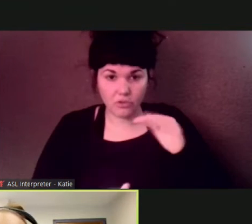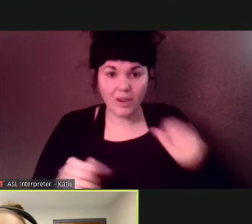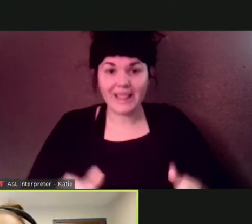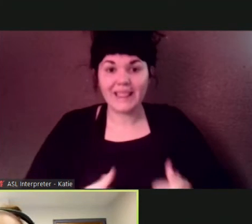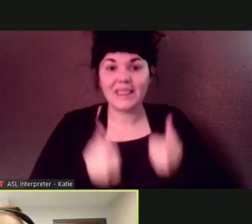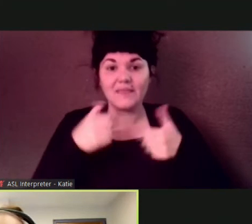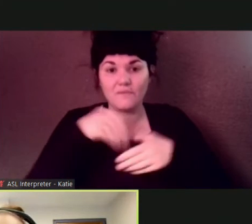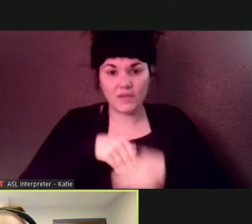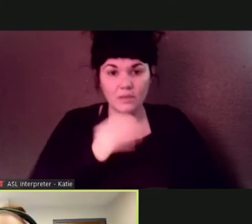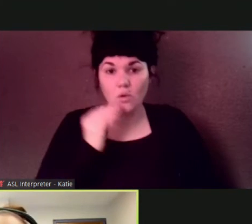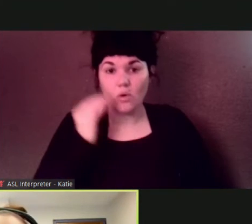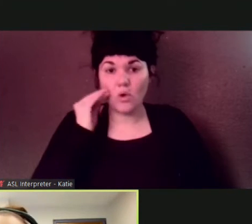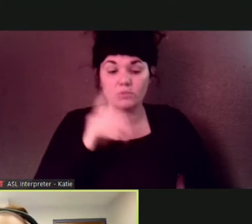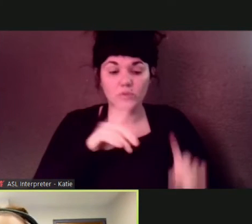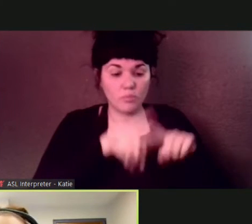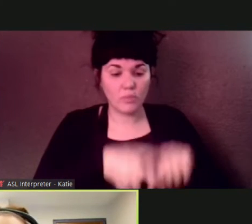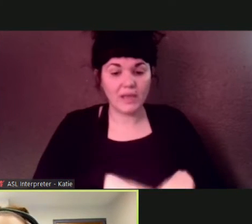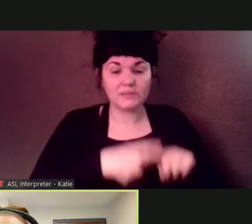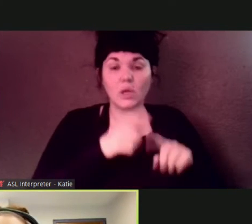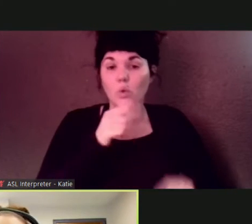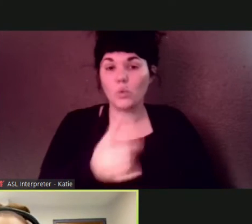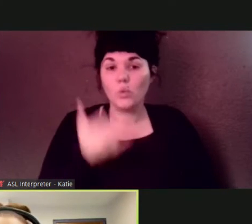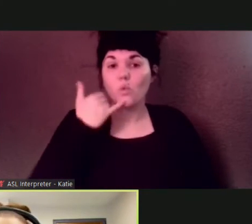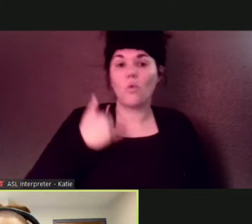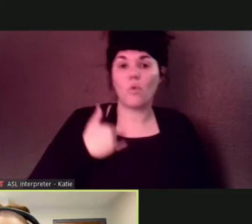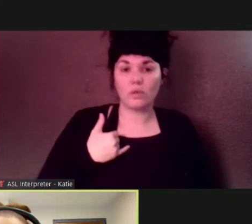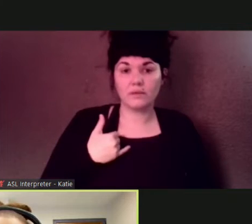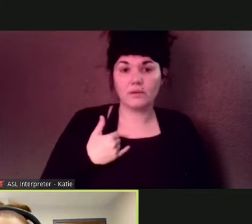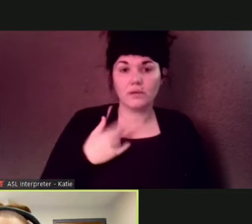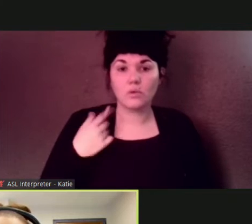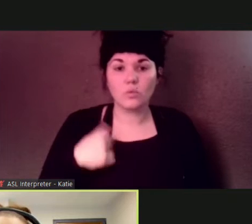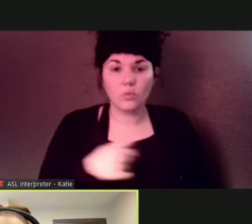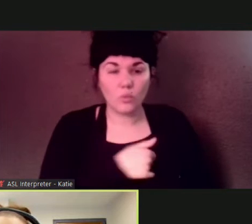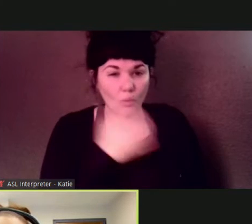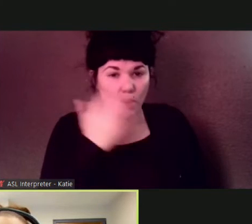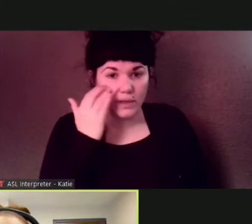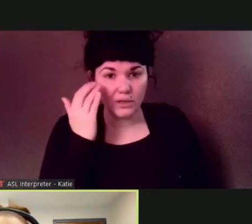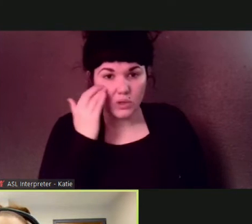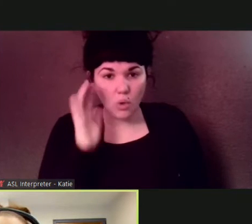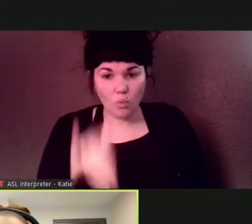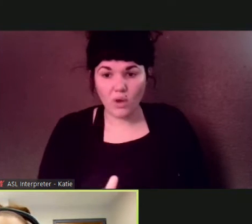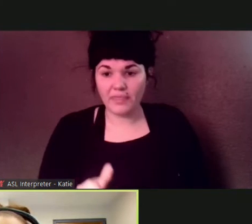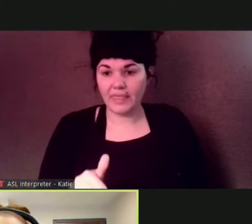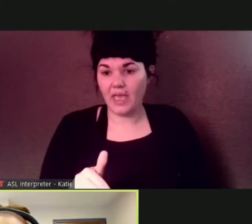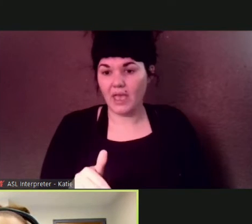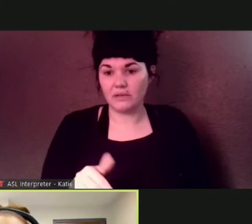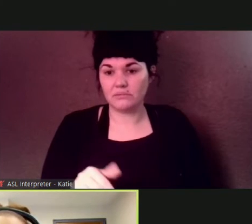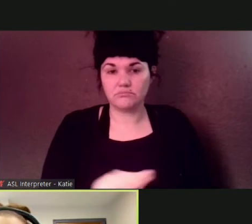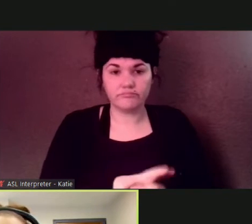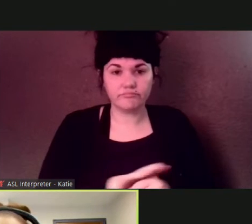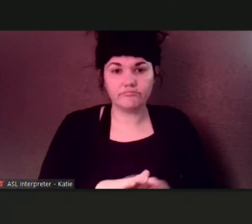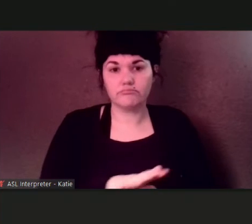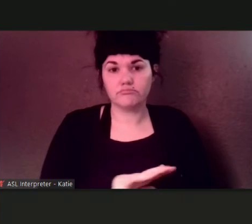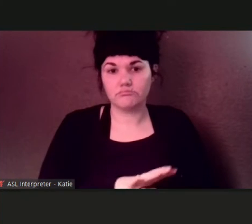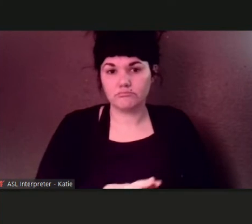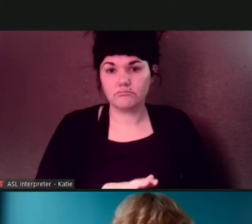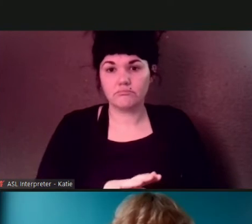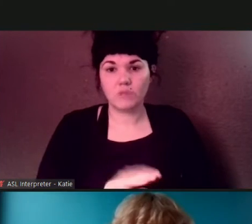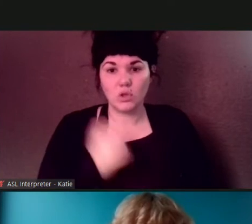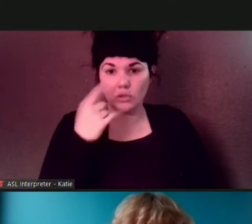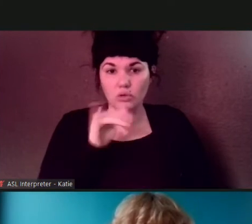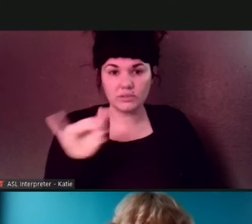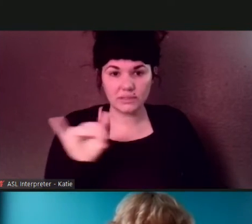called us we know what that universe um of residents looks like and those uh processes are beginning now